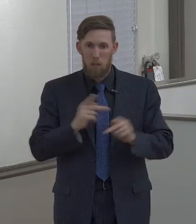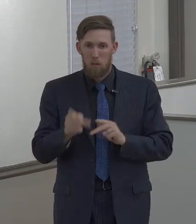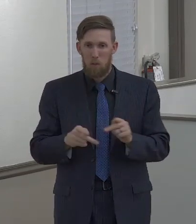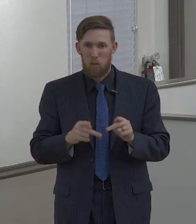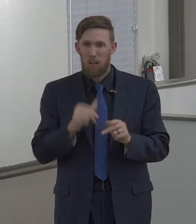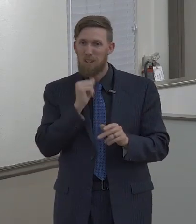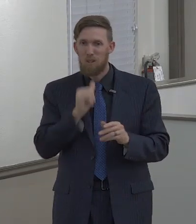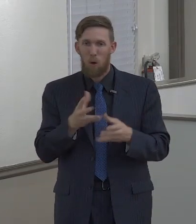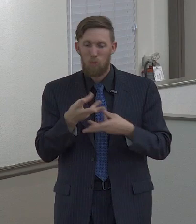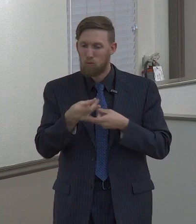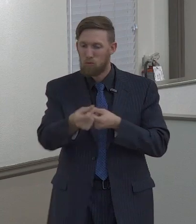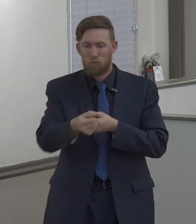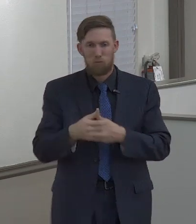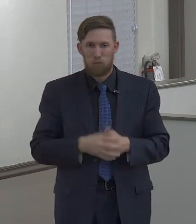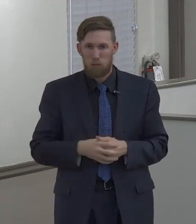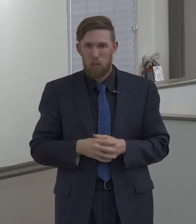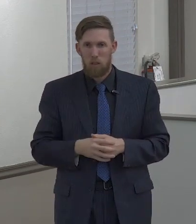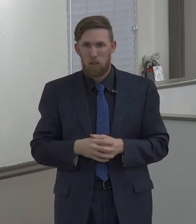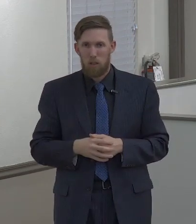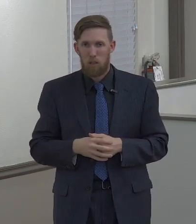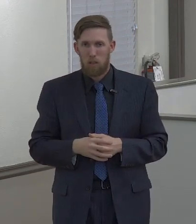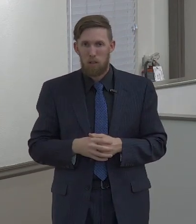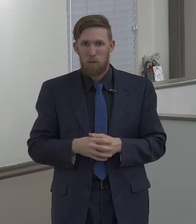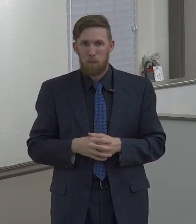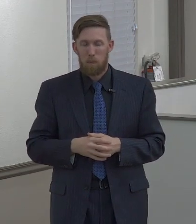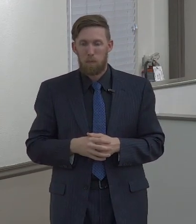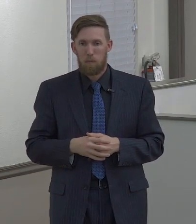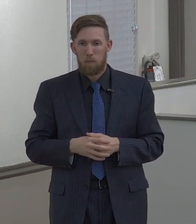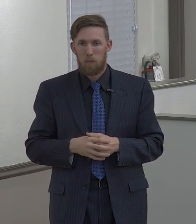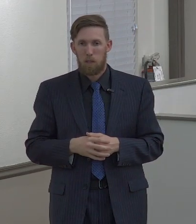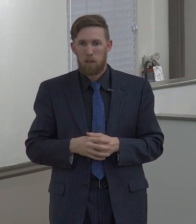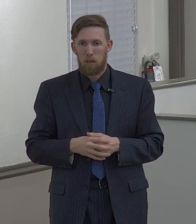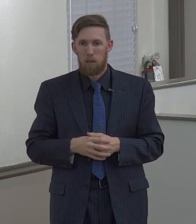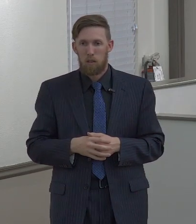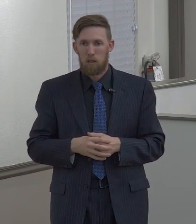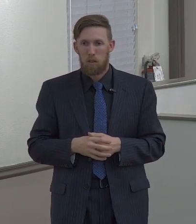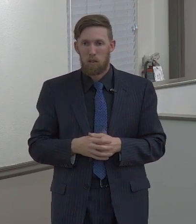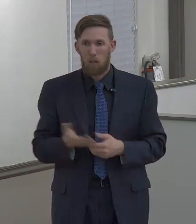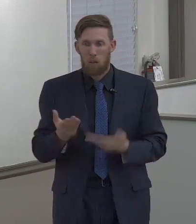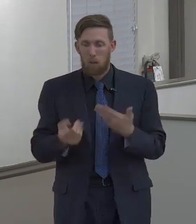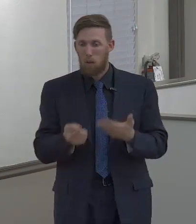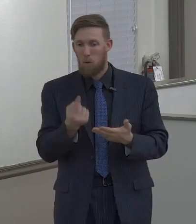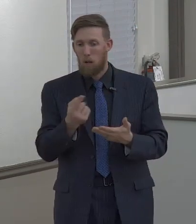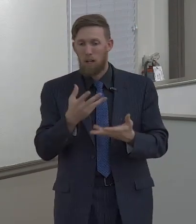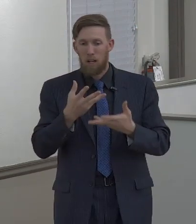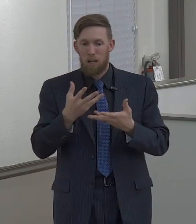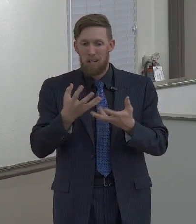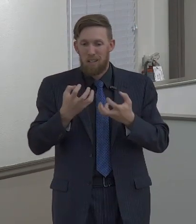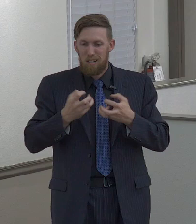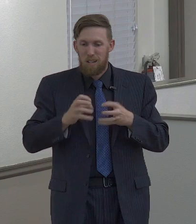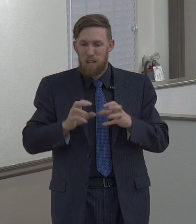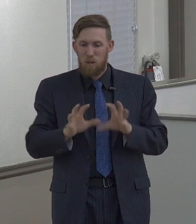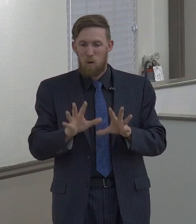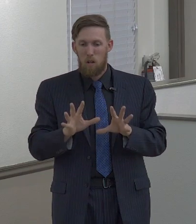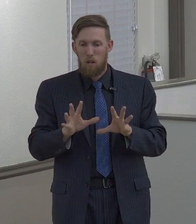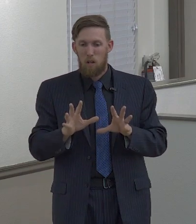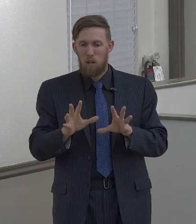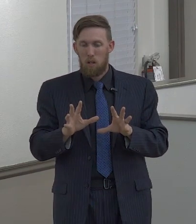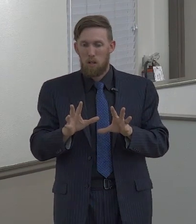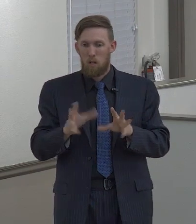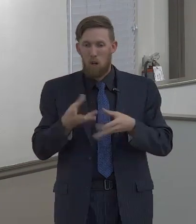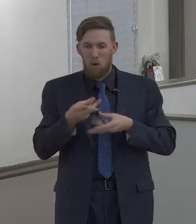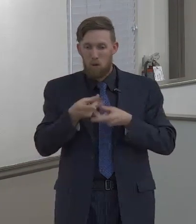the parties don't want forgiveness. They don't want to get right. They don't want to do what is right and resolve the problem.